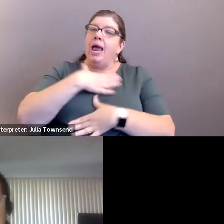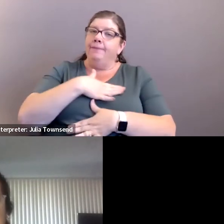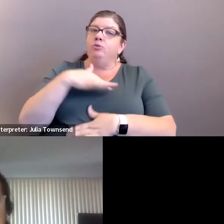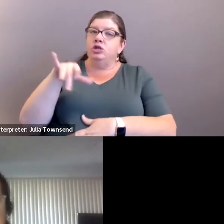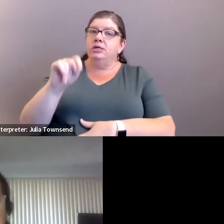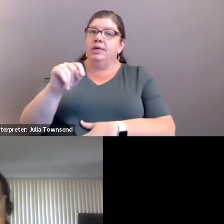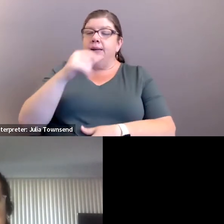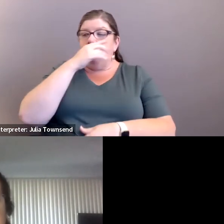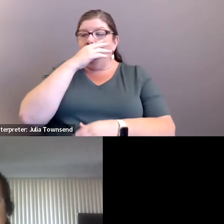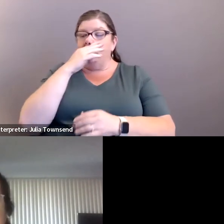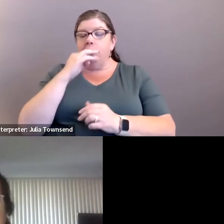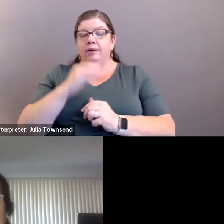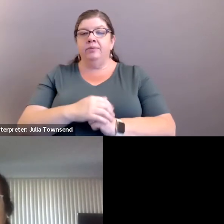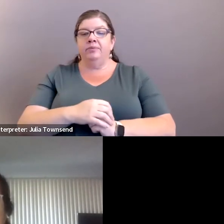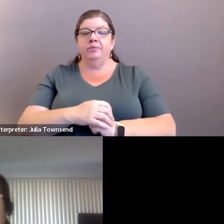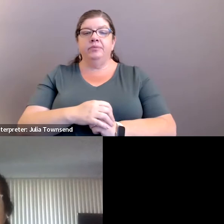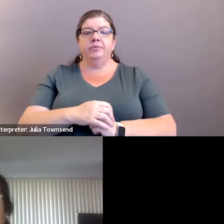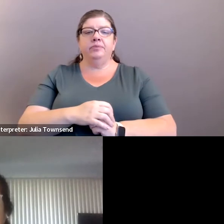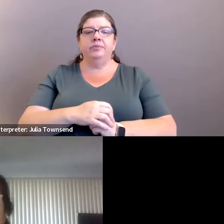it.